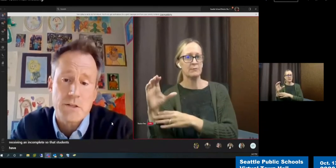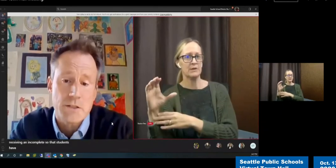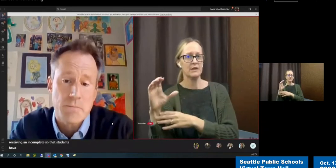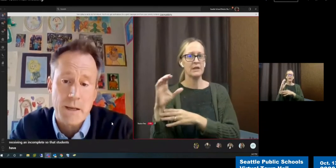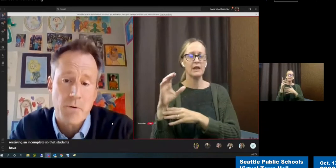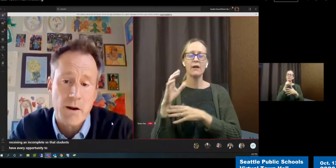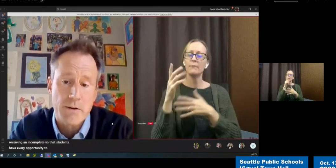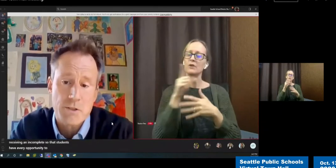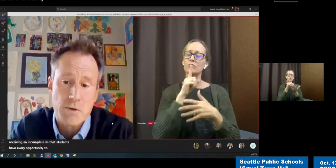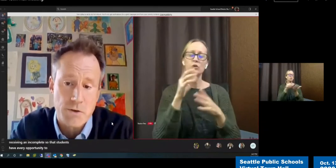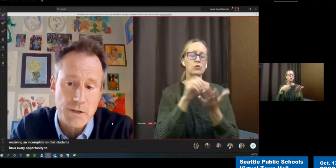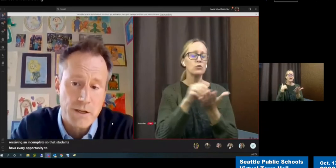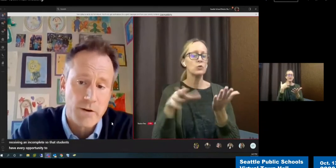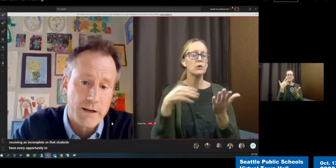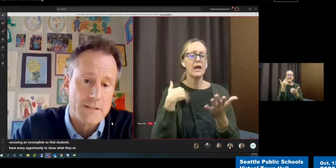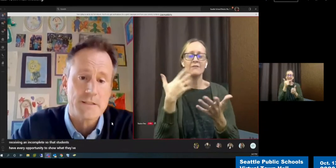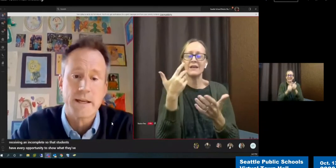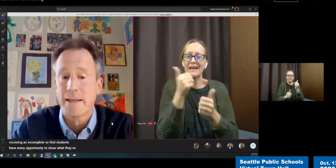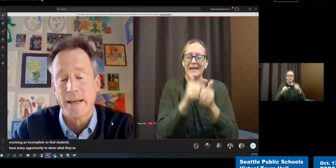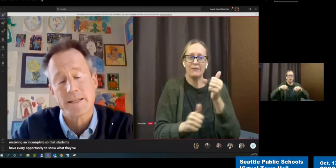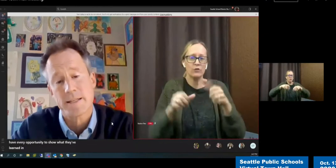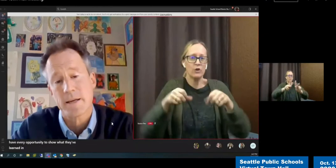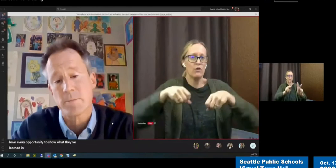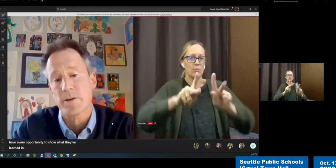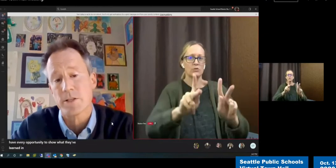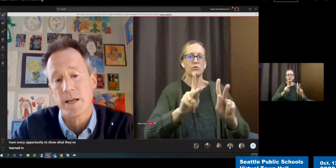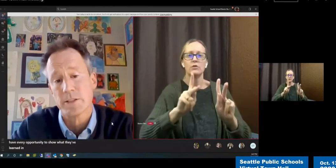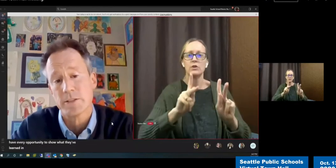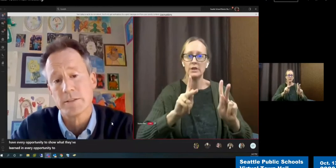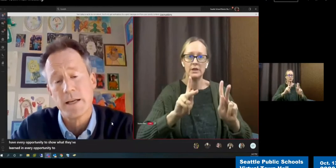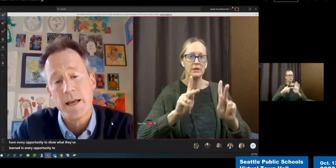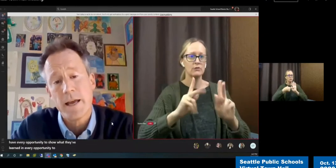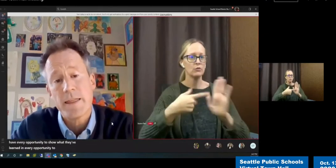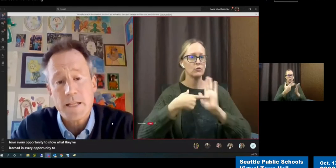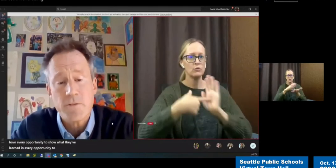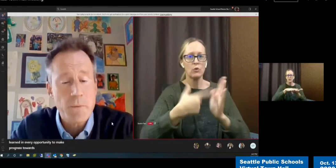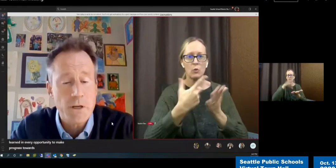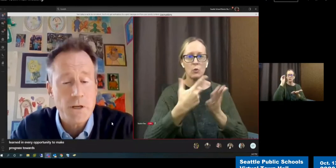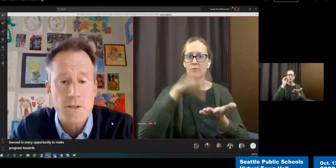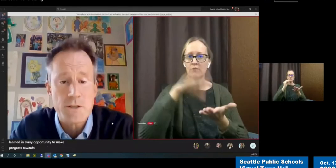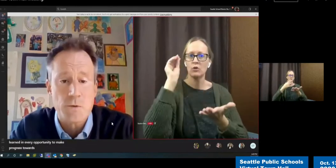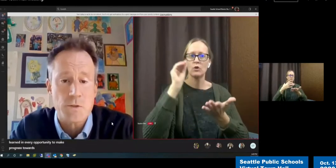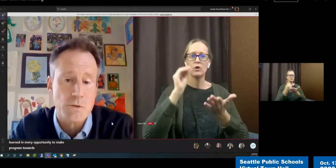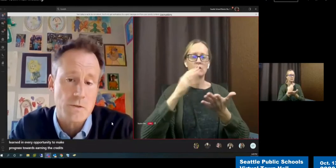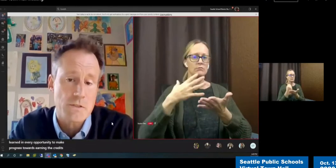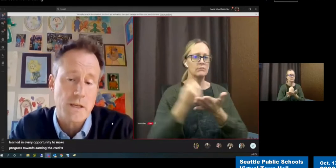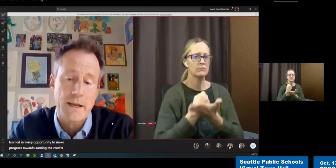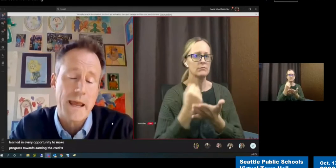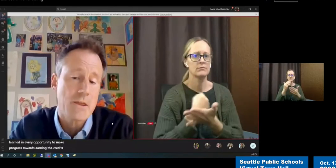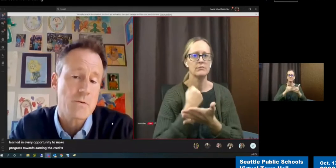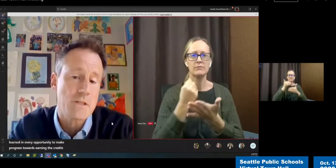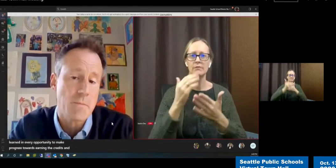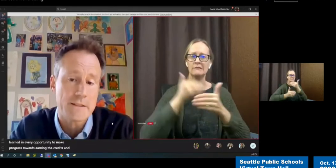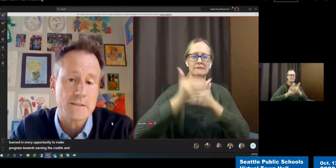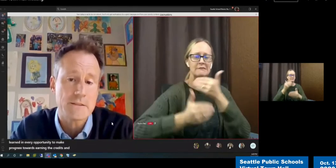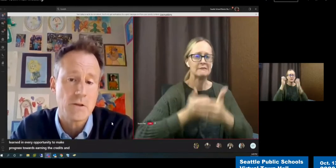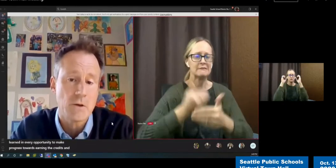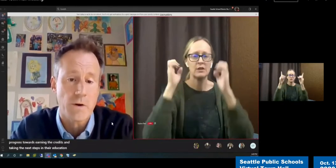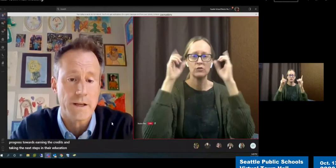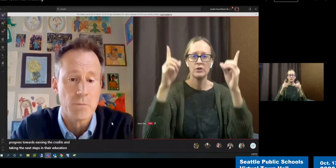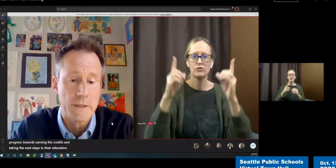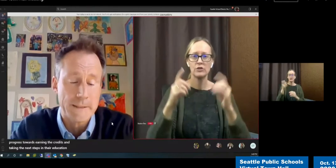to make progress towards earning the credits and taking the next steps in their education. That's for middle and high school students. Again, A through C minus